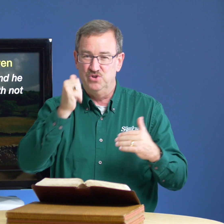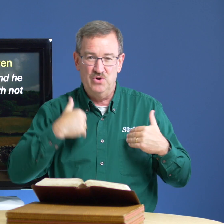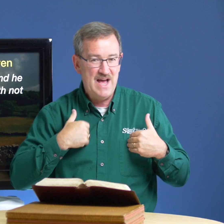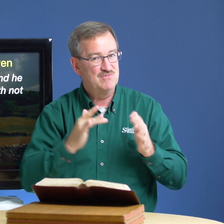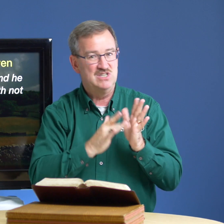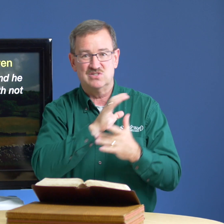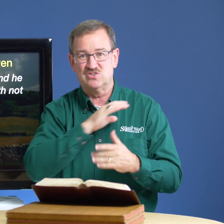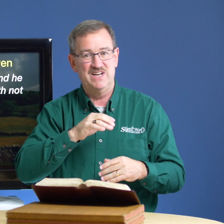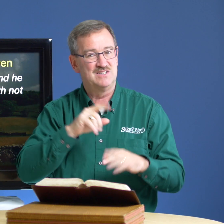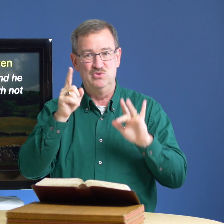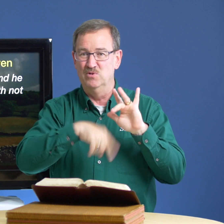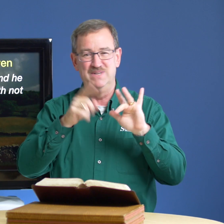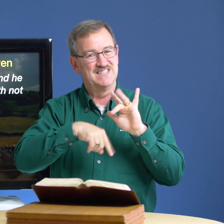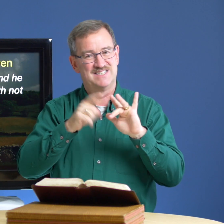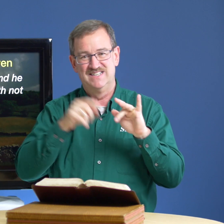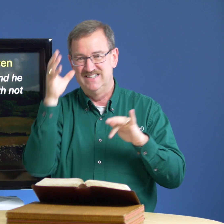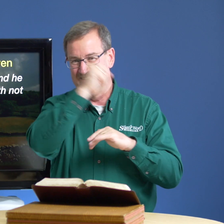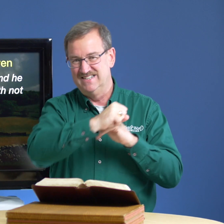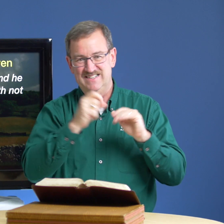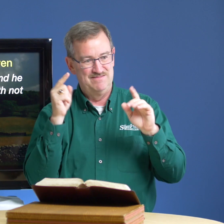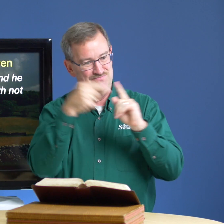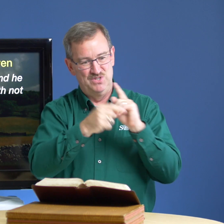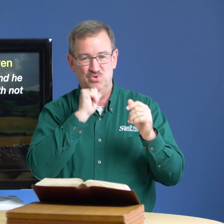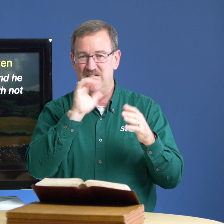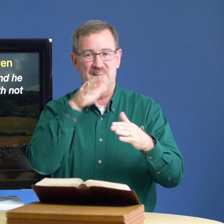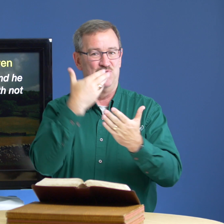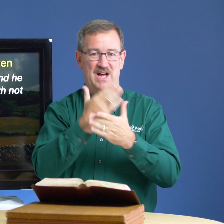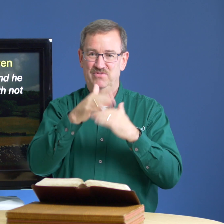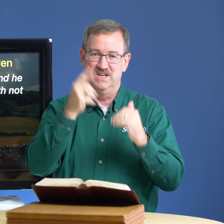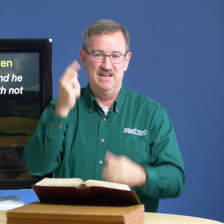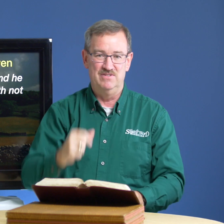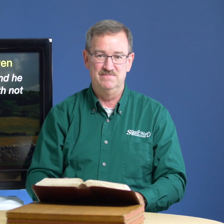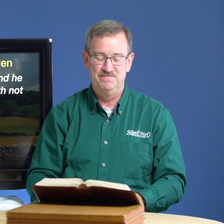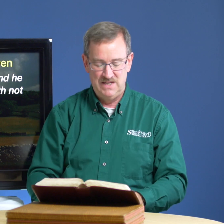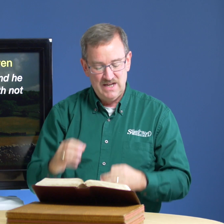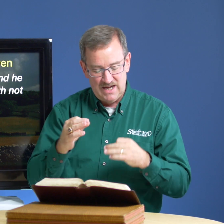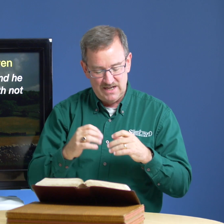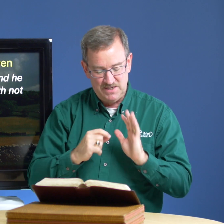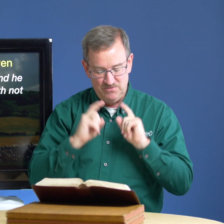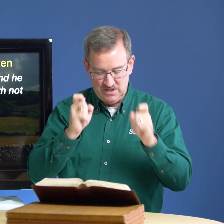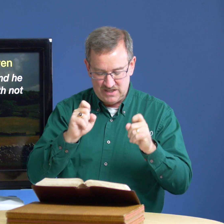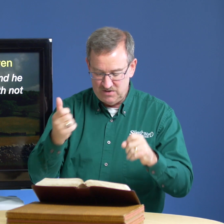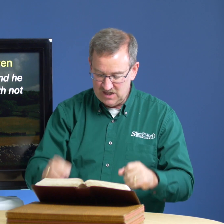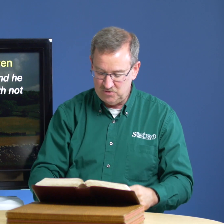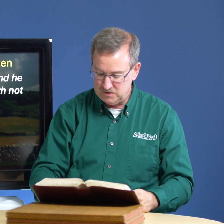you don't have jesus christ you will miss you will not arrive in heaven uh let me give you give you another one